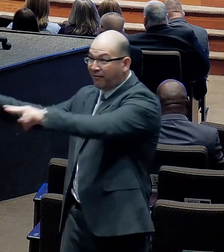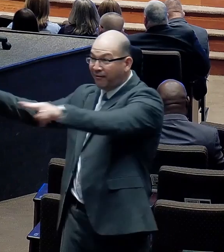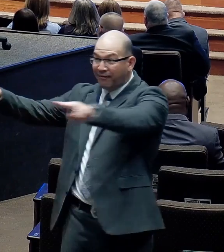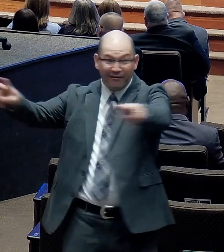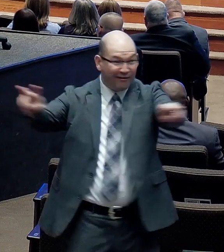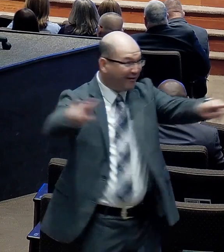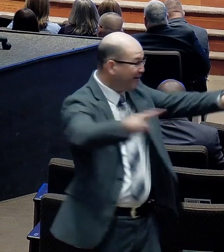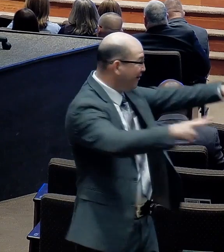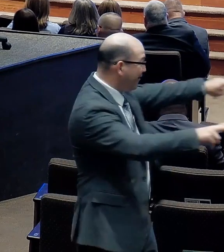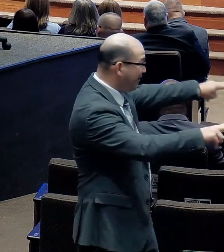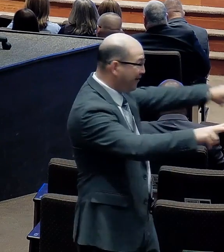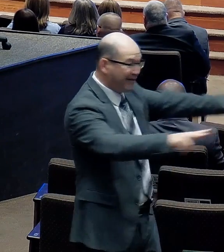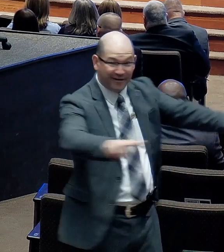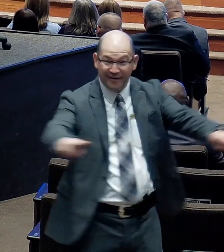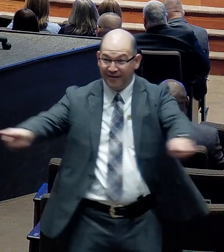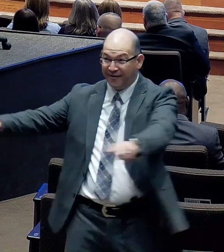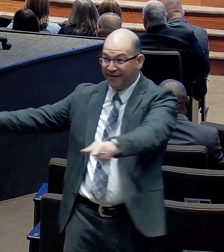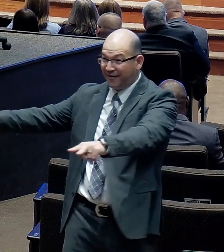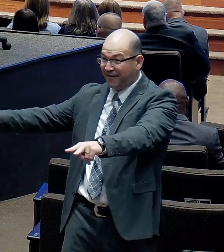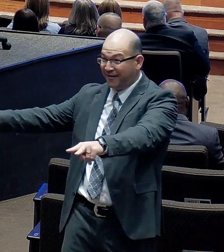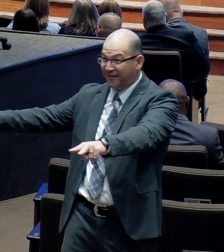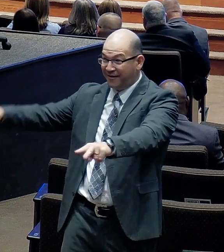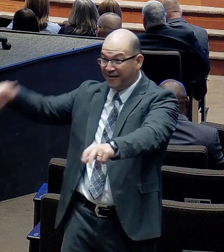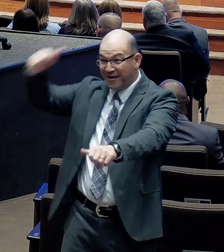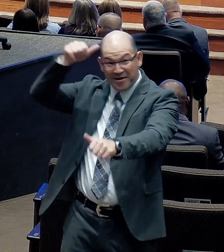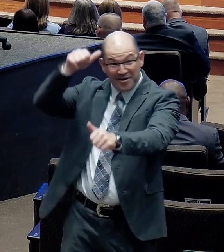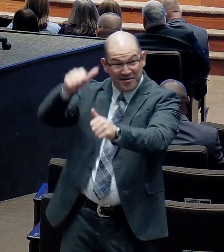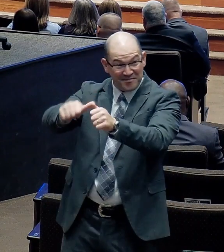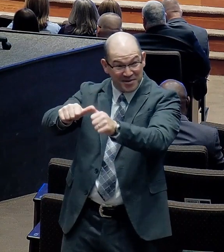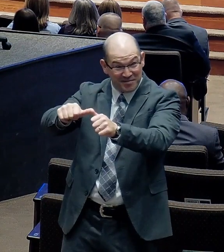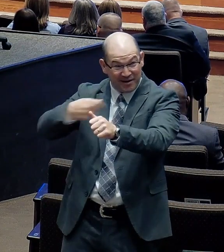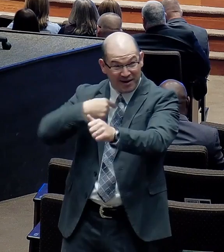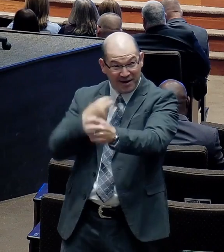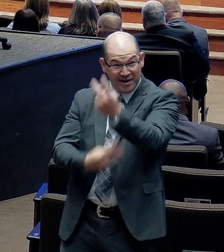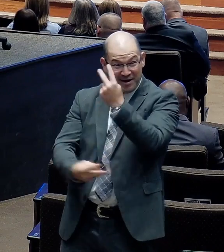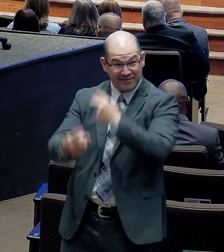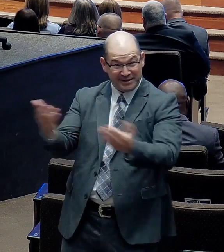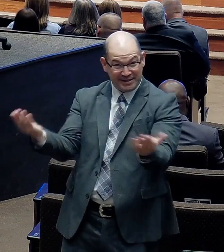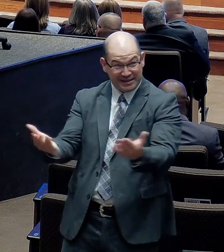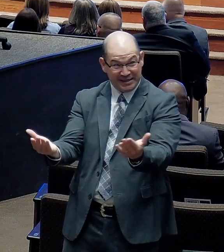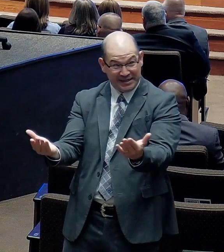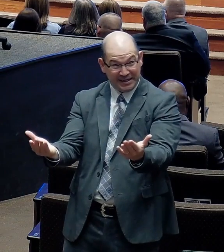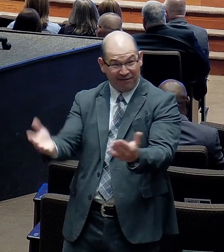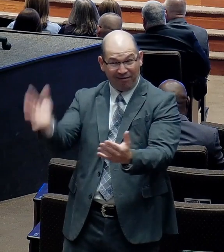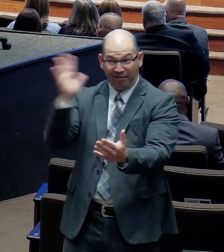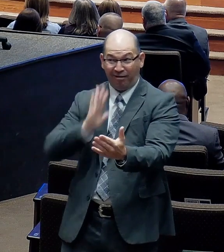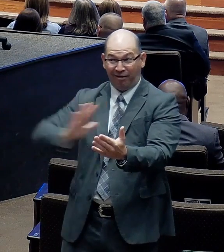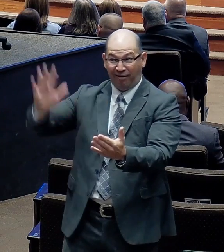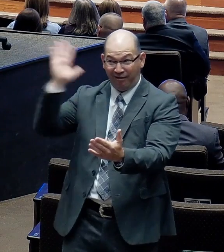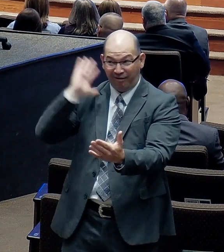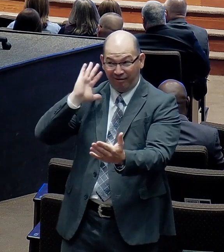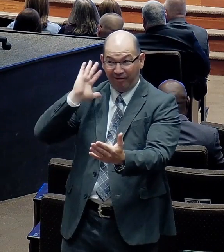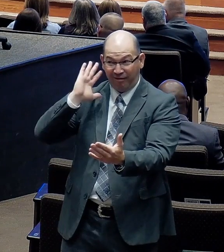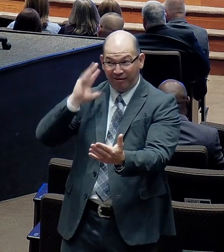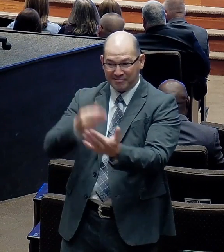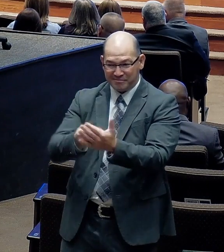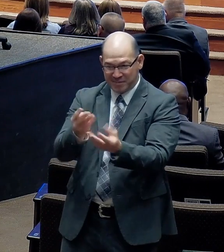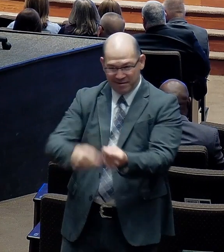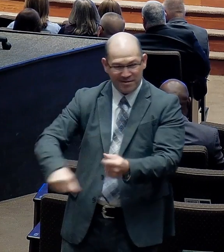I'll Chapel. Brought me out here. To see the first acreage. They had obtained. He was so excited about it. There's a